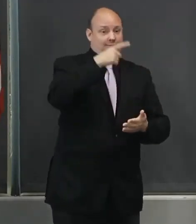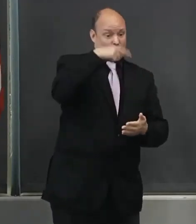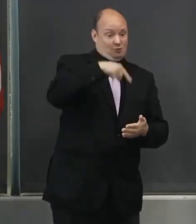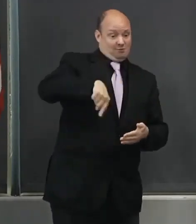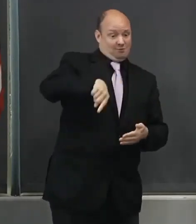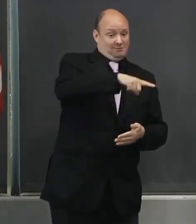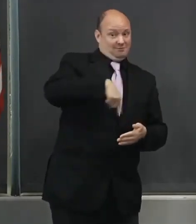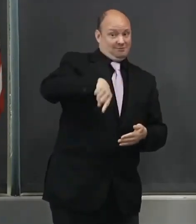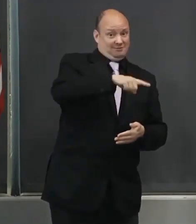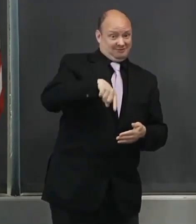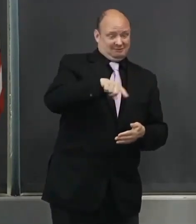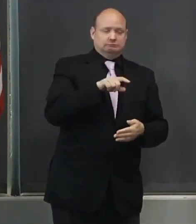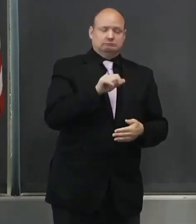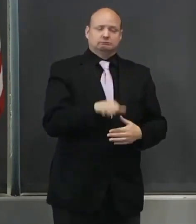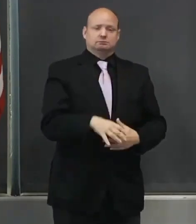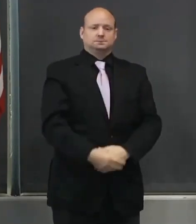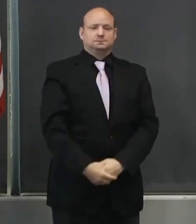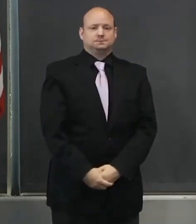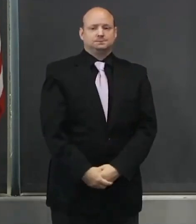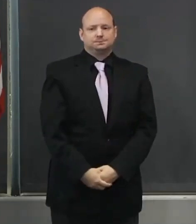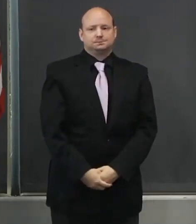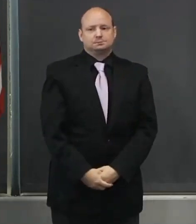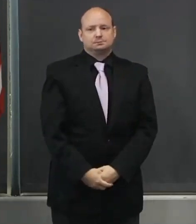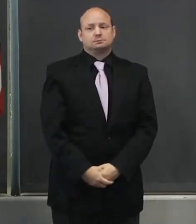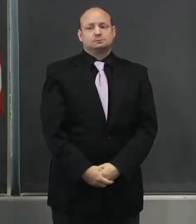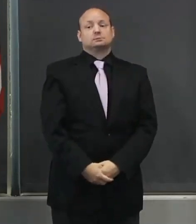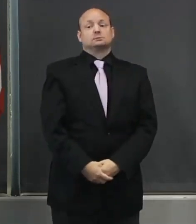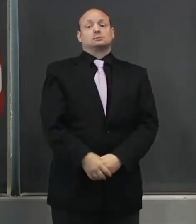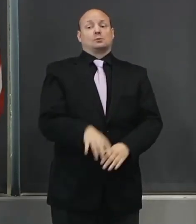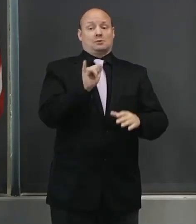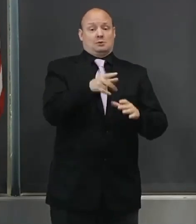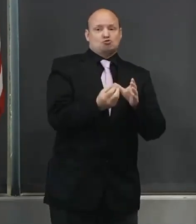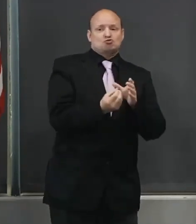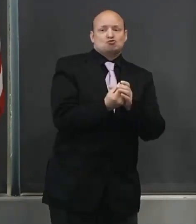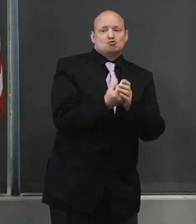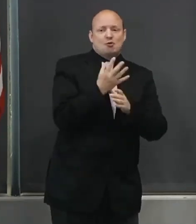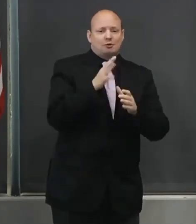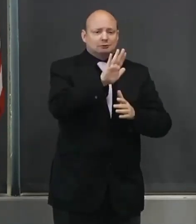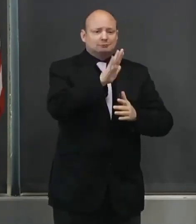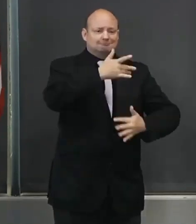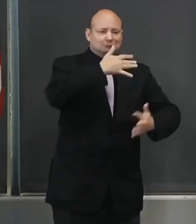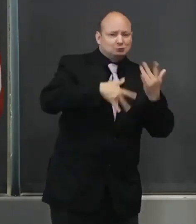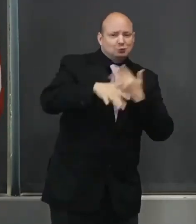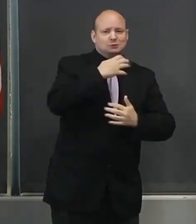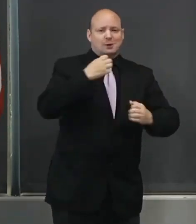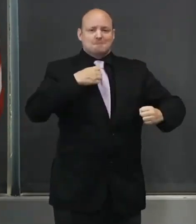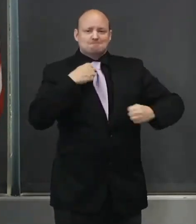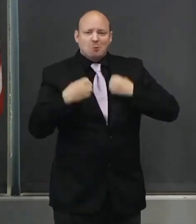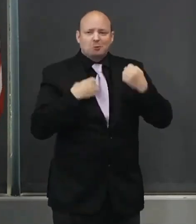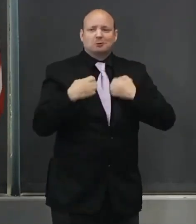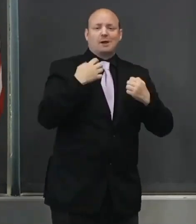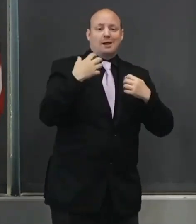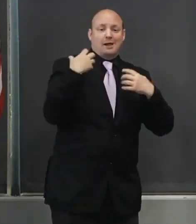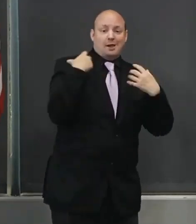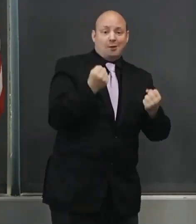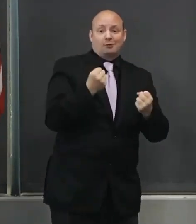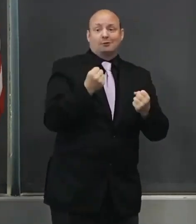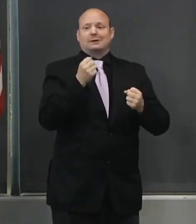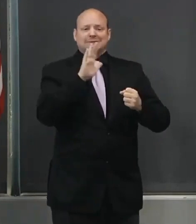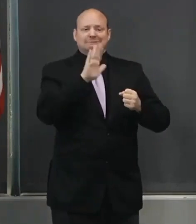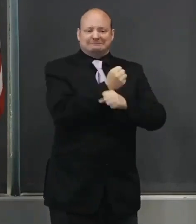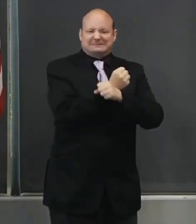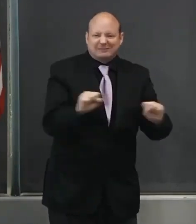It fosters our students social and emotional well-being, their overall health, and often their physical safety.